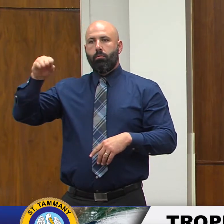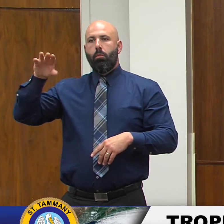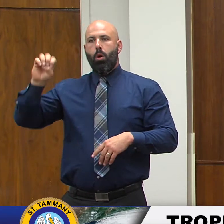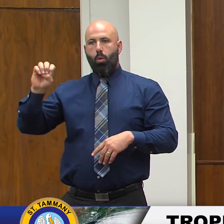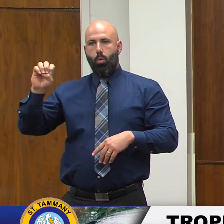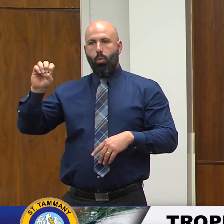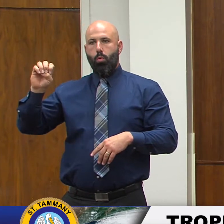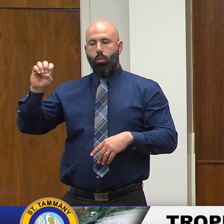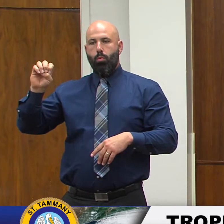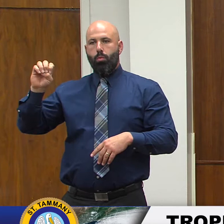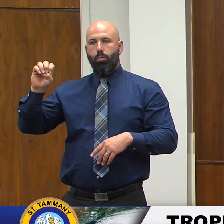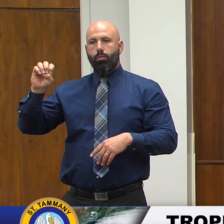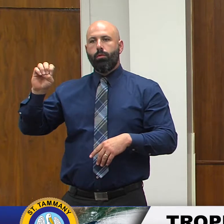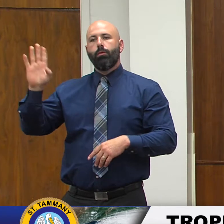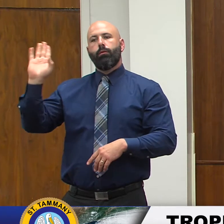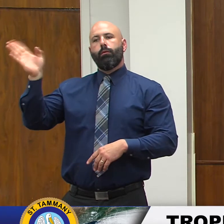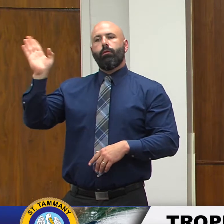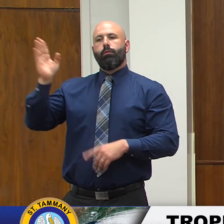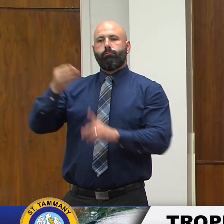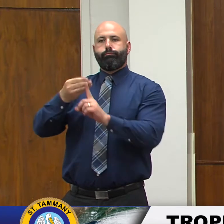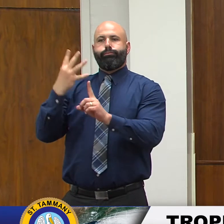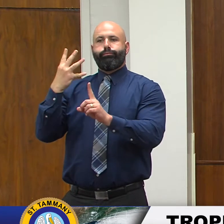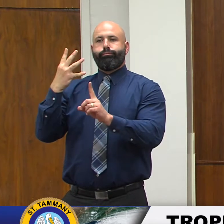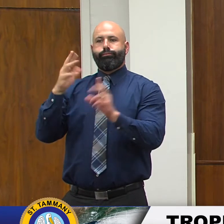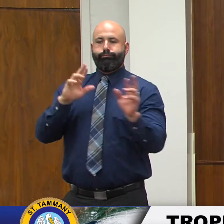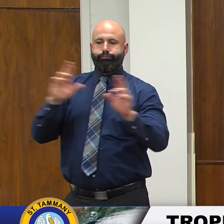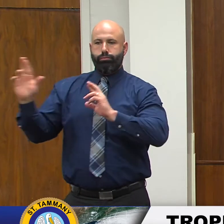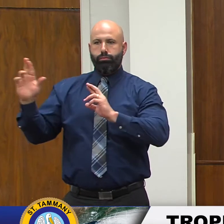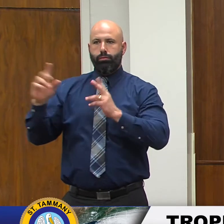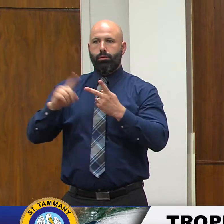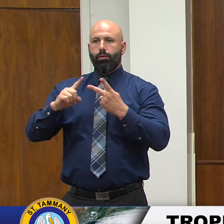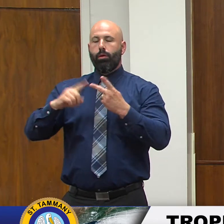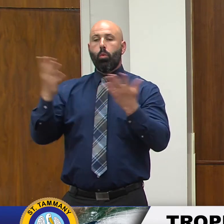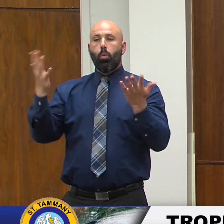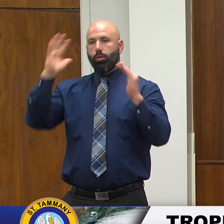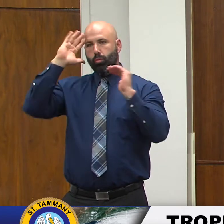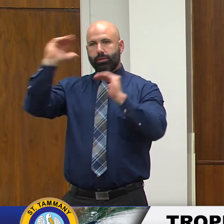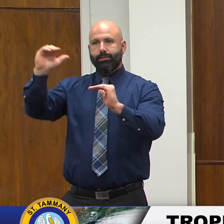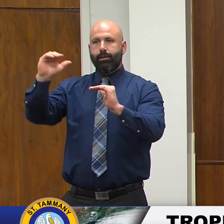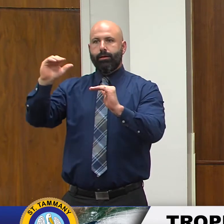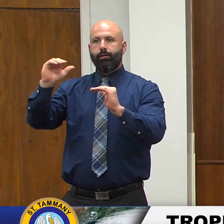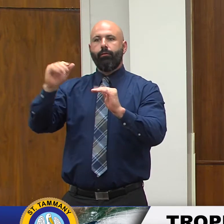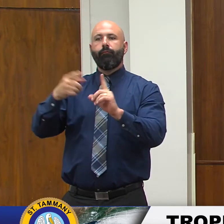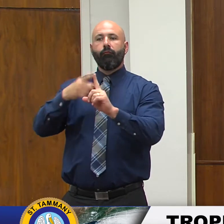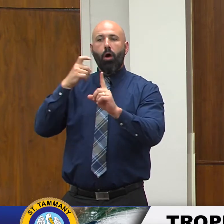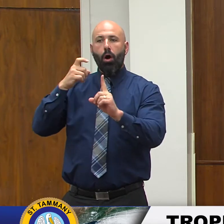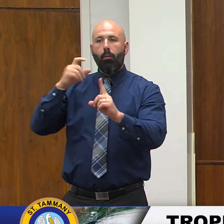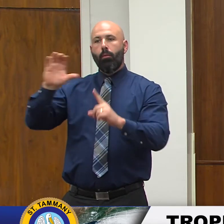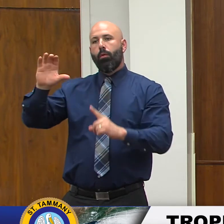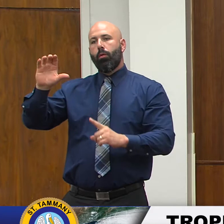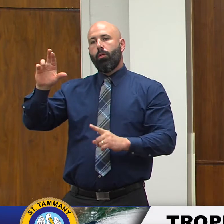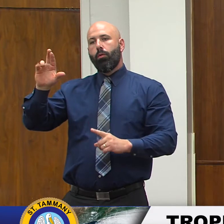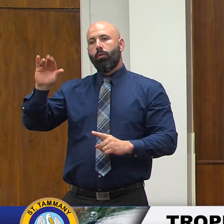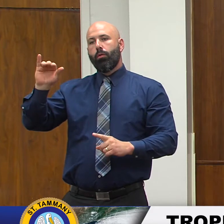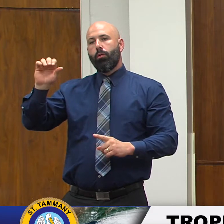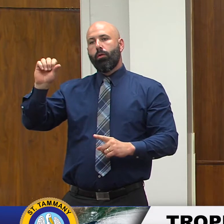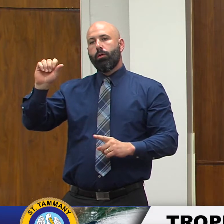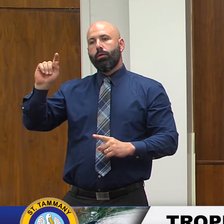updates on preparations and what we can expect from tropical storm Cristo ball